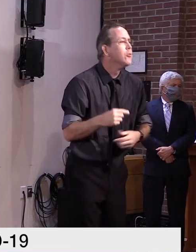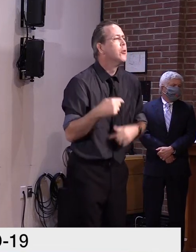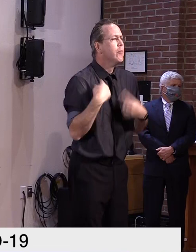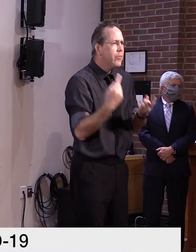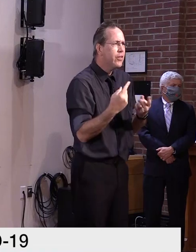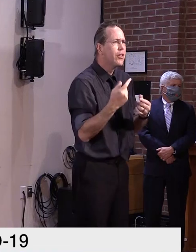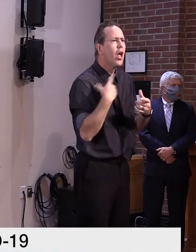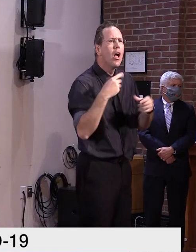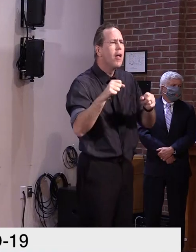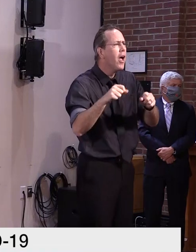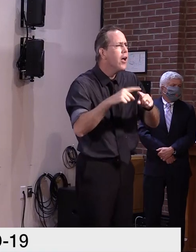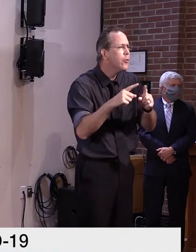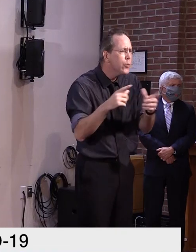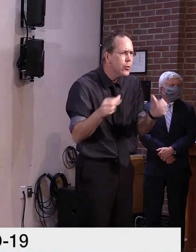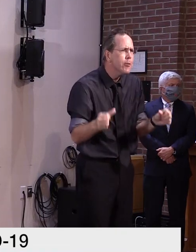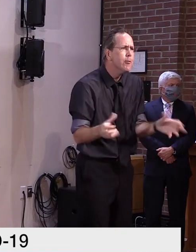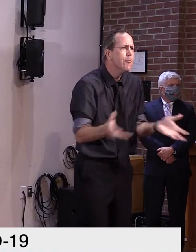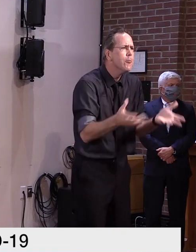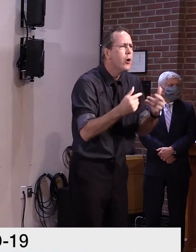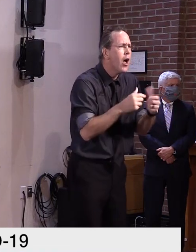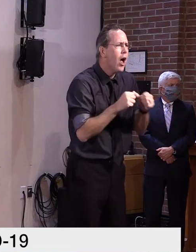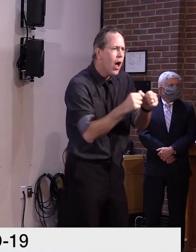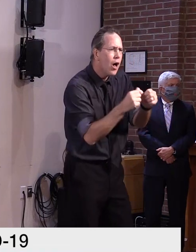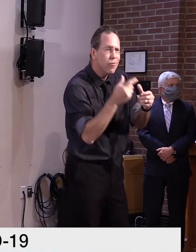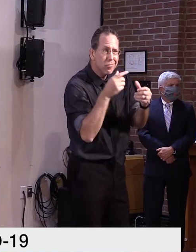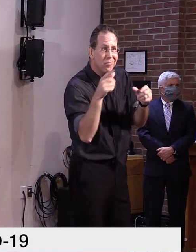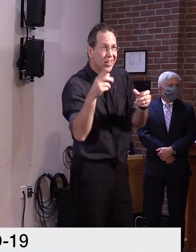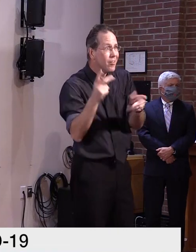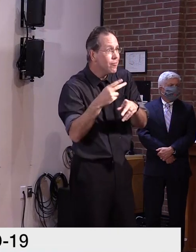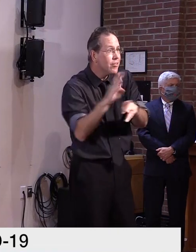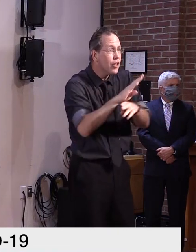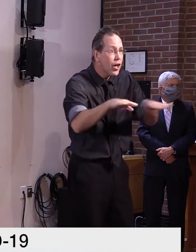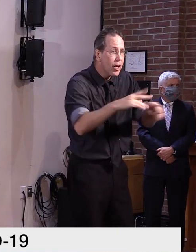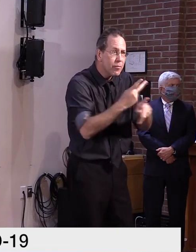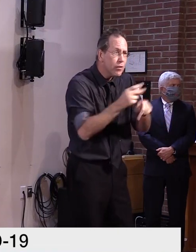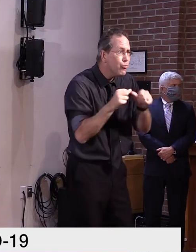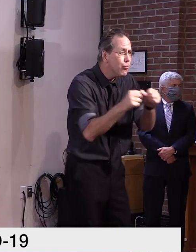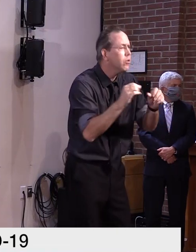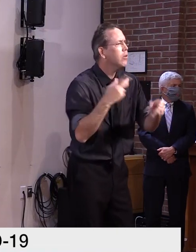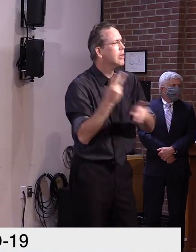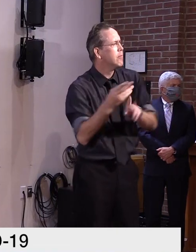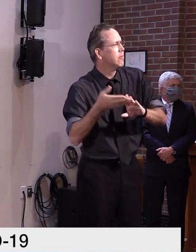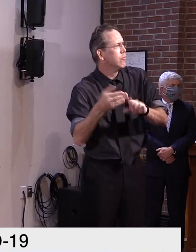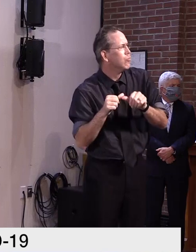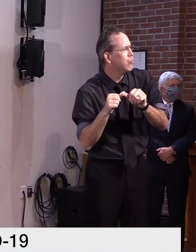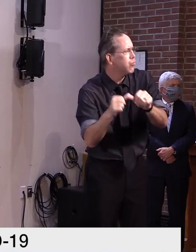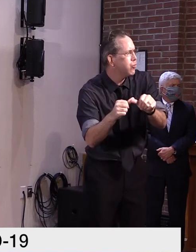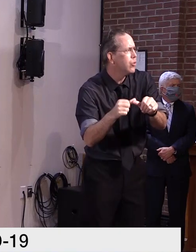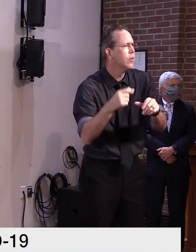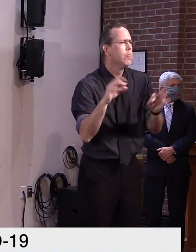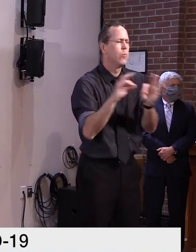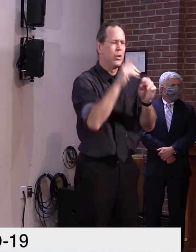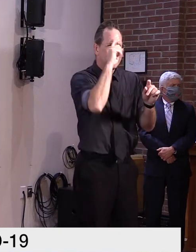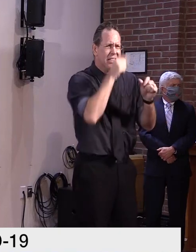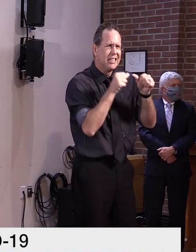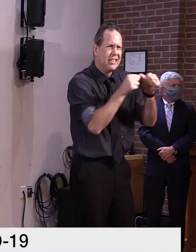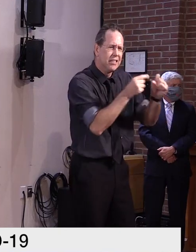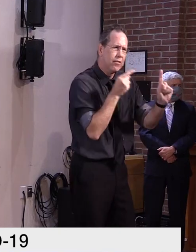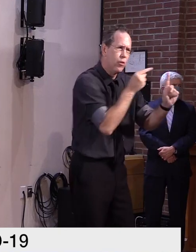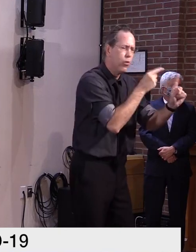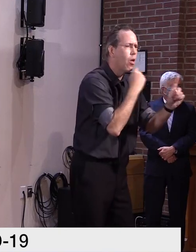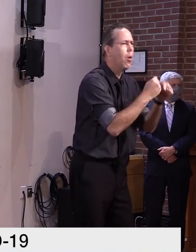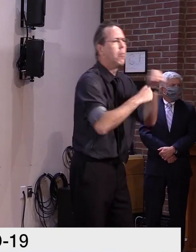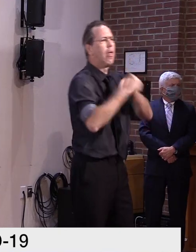forward and not have to take steps back has been incredible, especially when you look around the country,